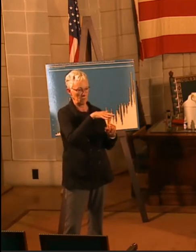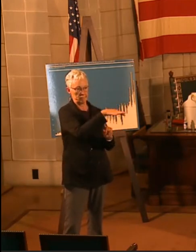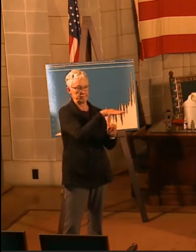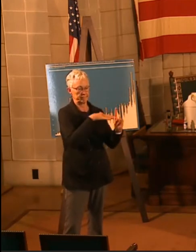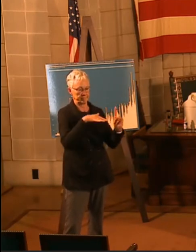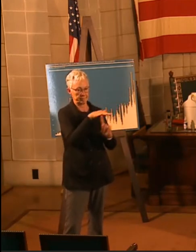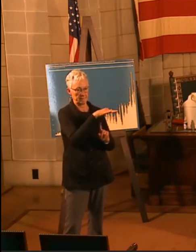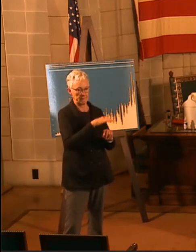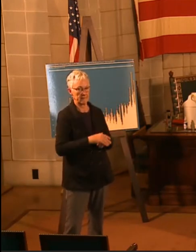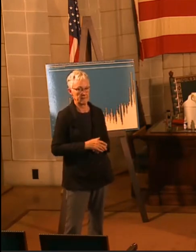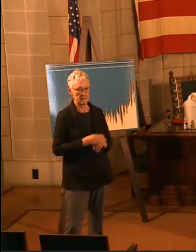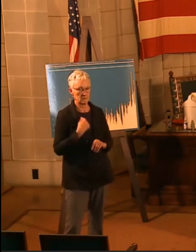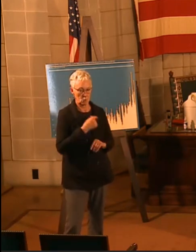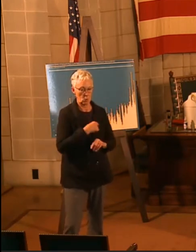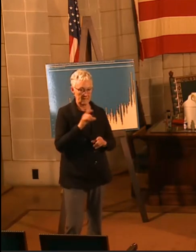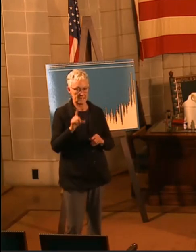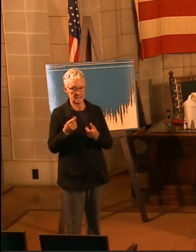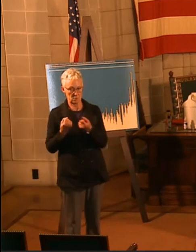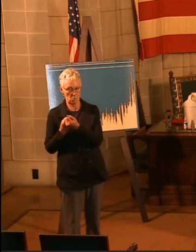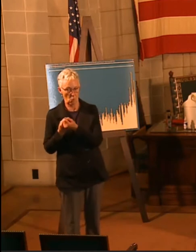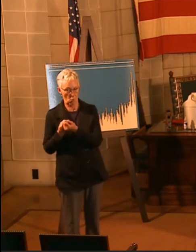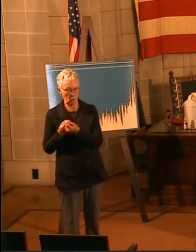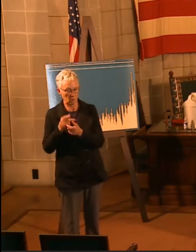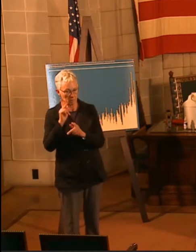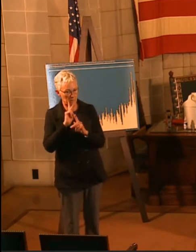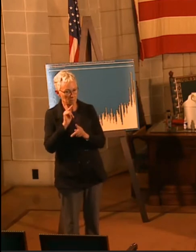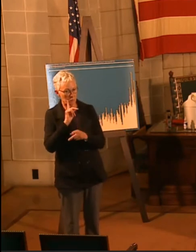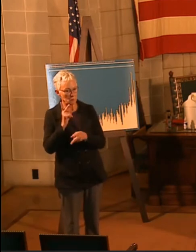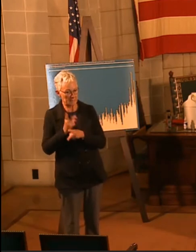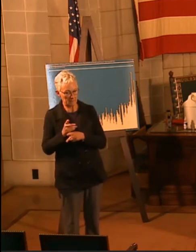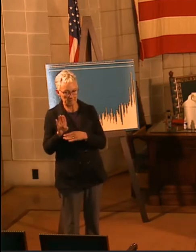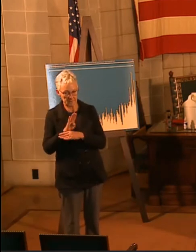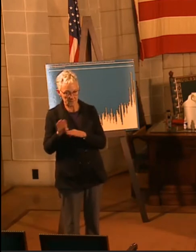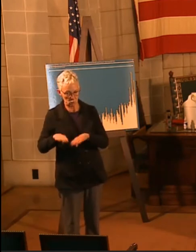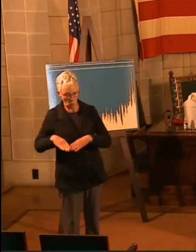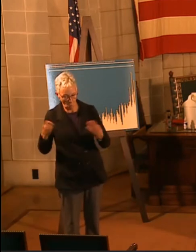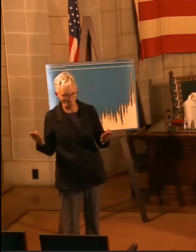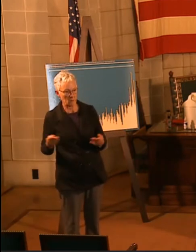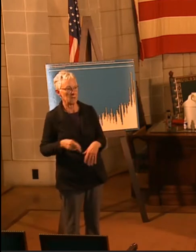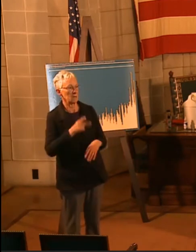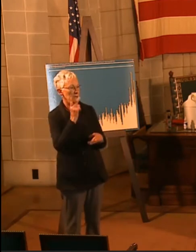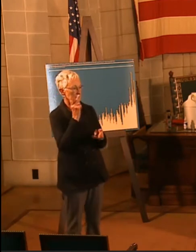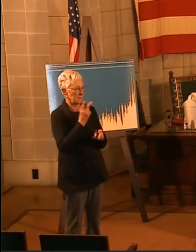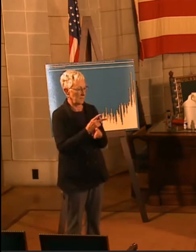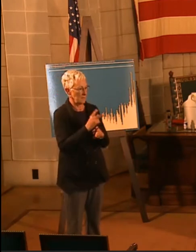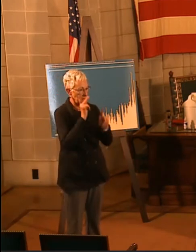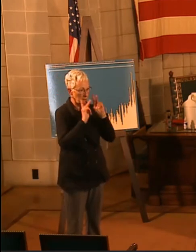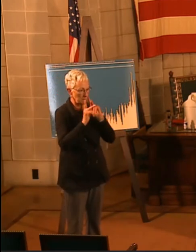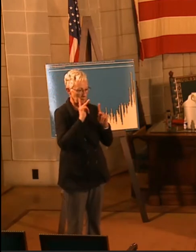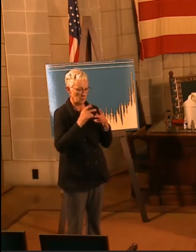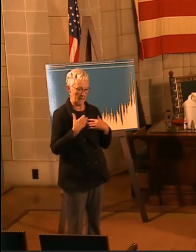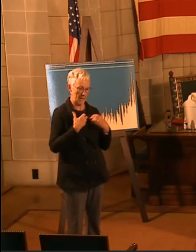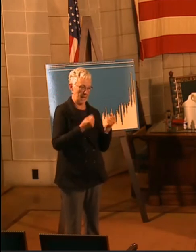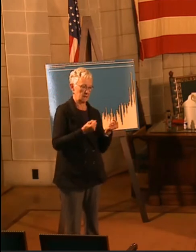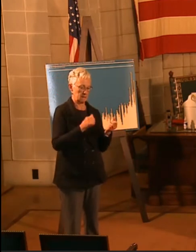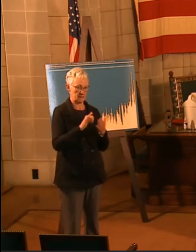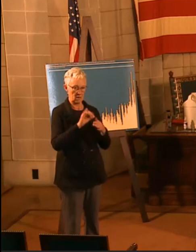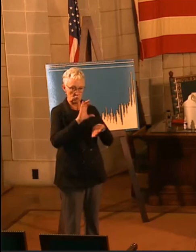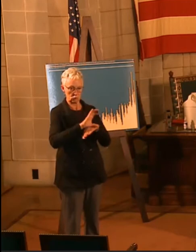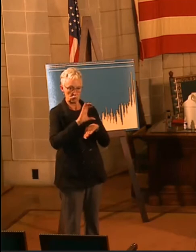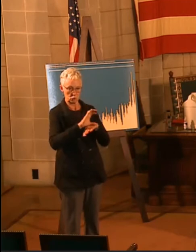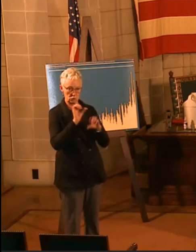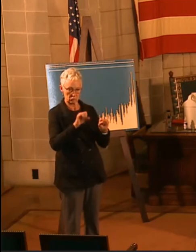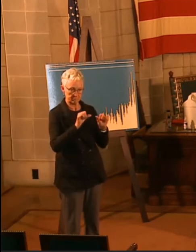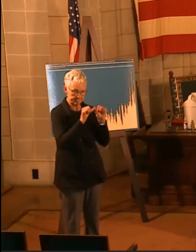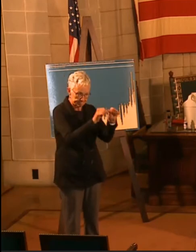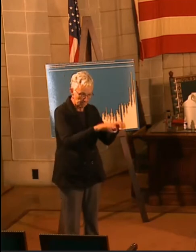They keep enough workers at work to keep our businesses open. They keep enough community people healthy that our churches can stay open.